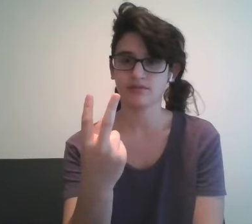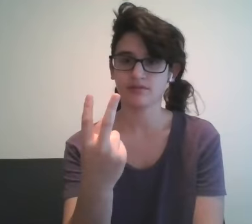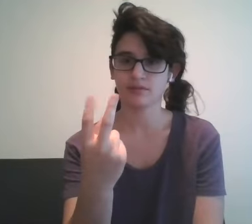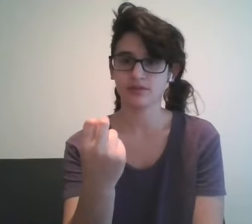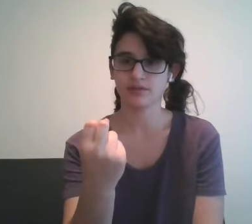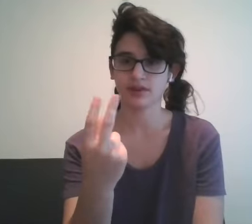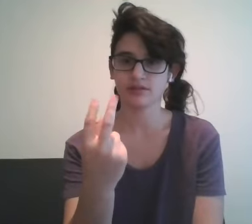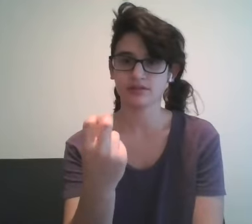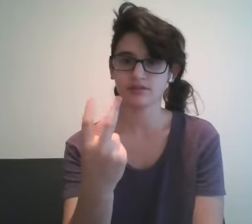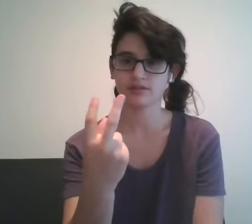four two fingers